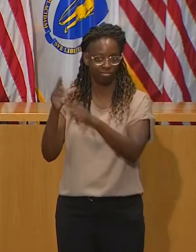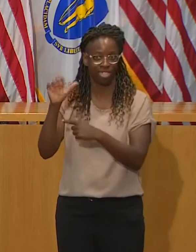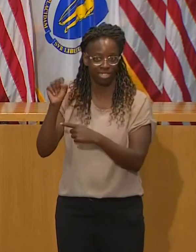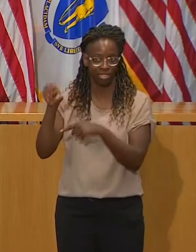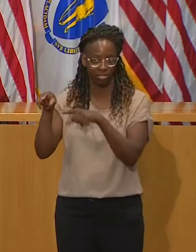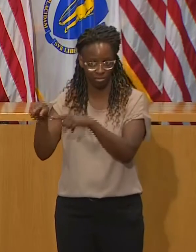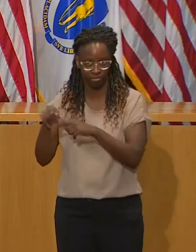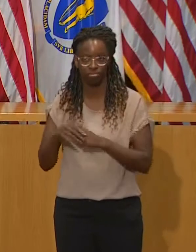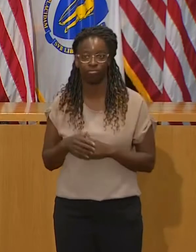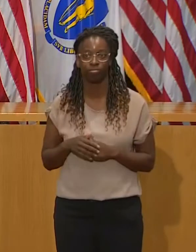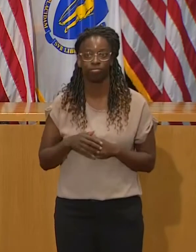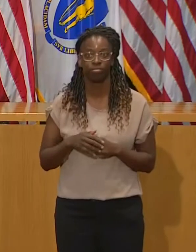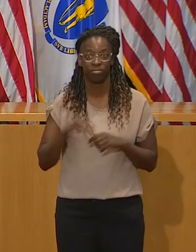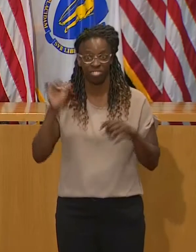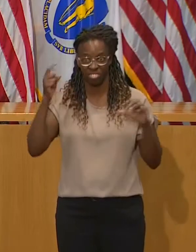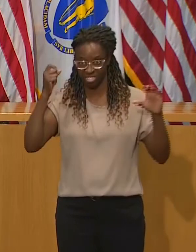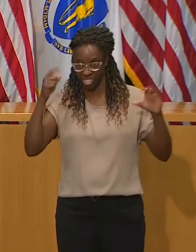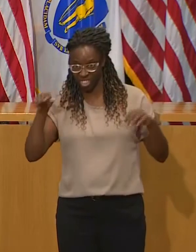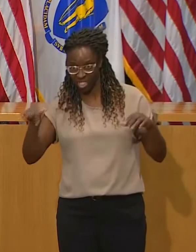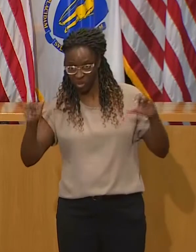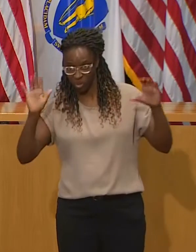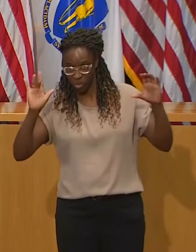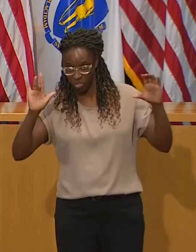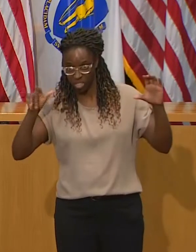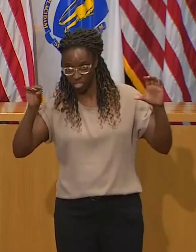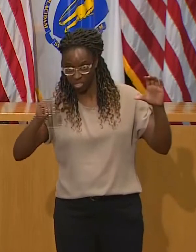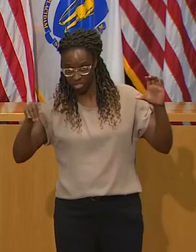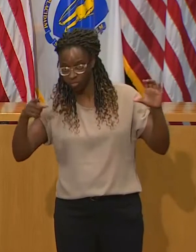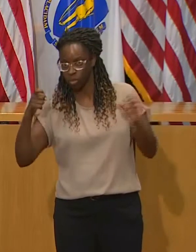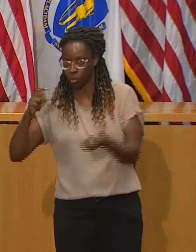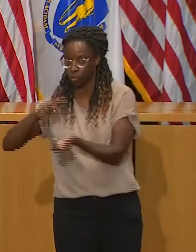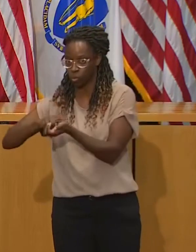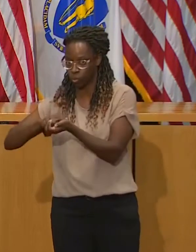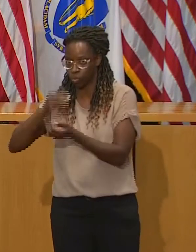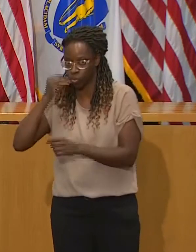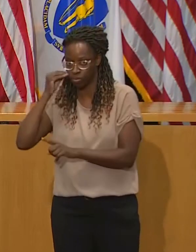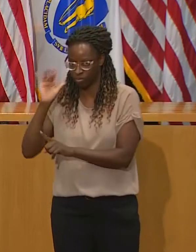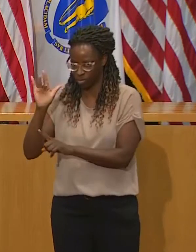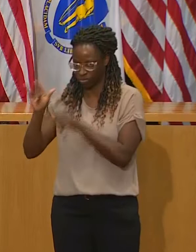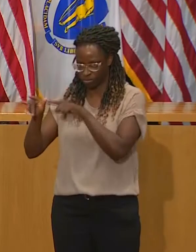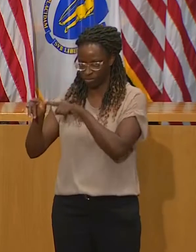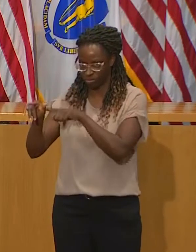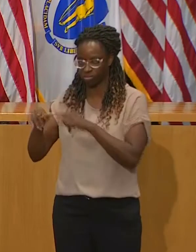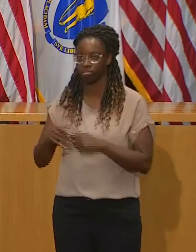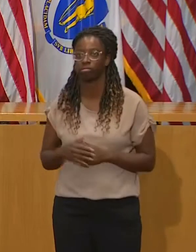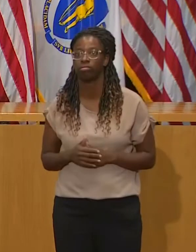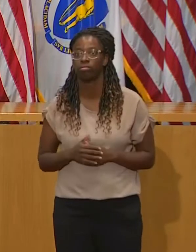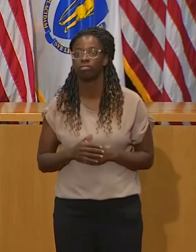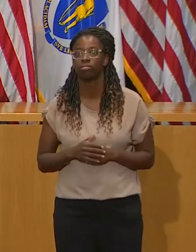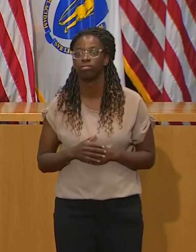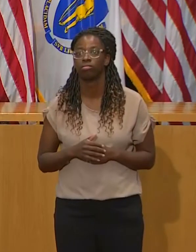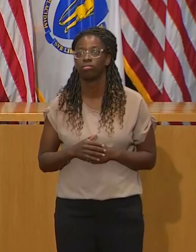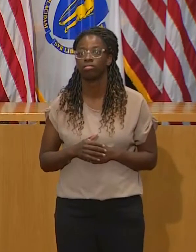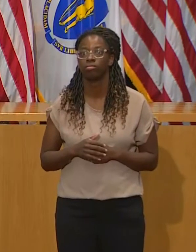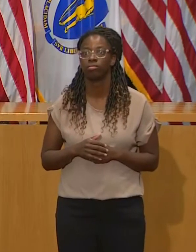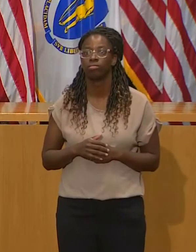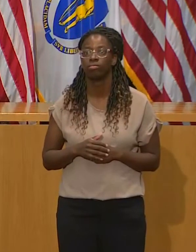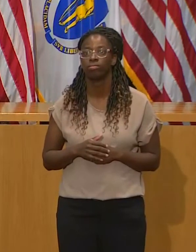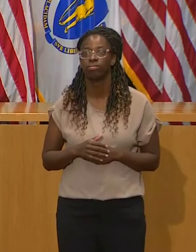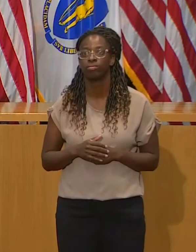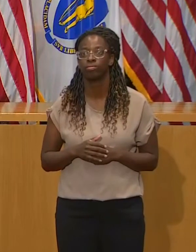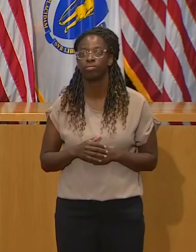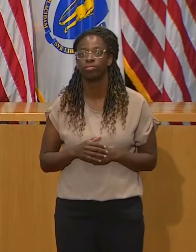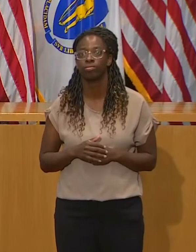care. 25 are associated with higher ed testing. 34 are linked to places of worship.